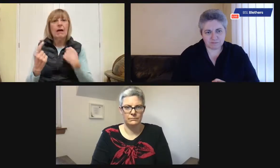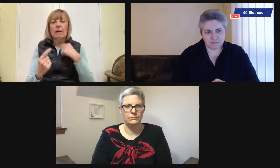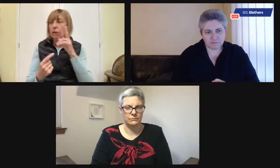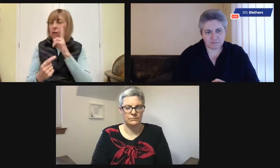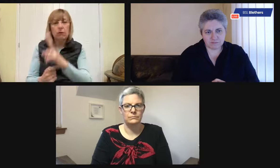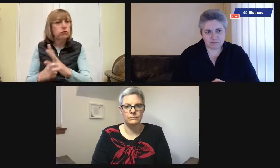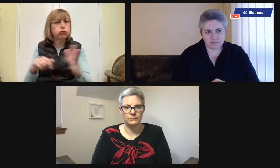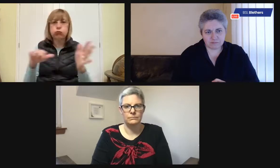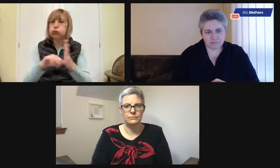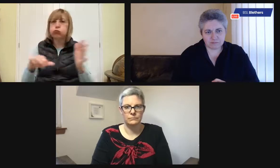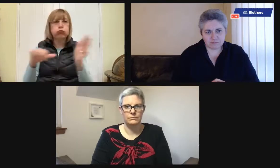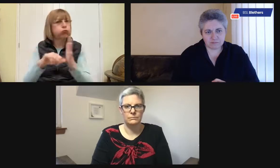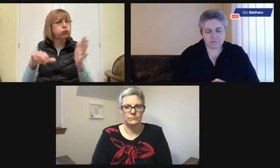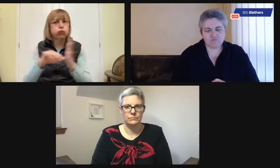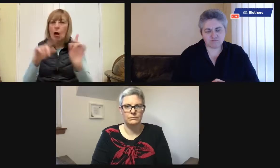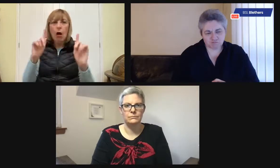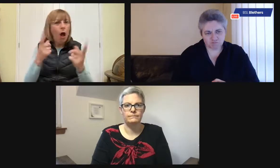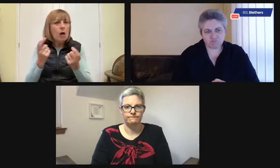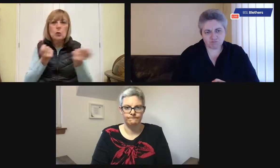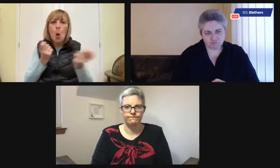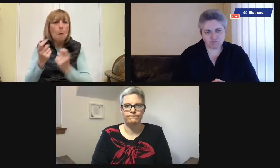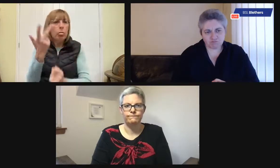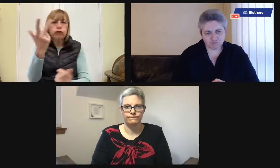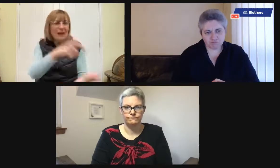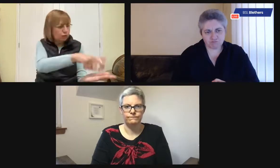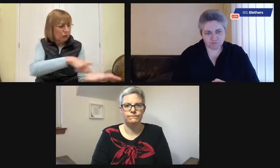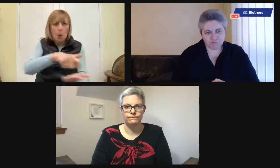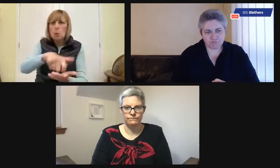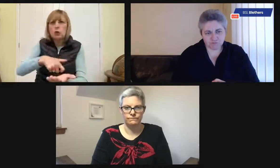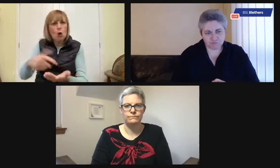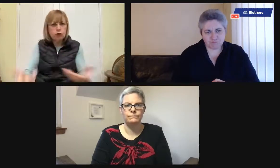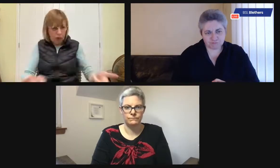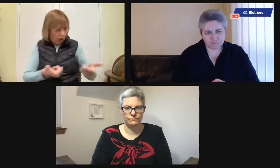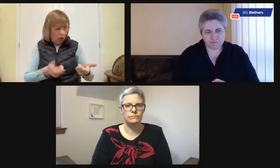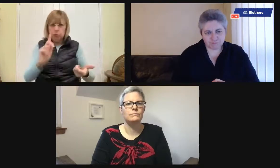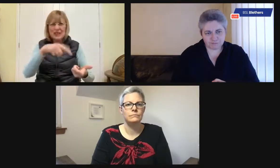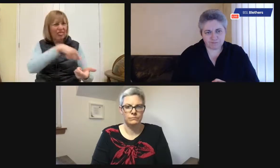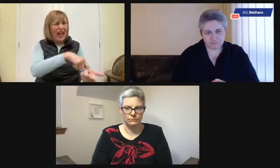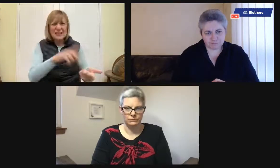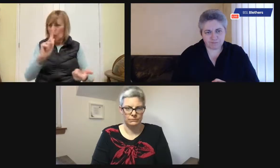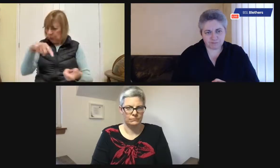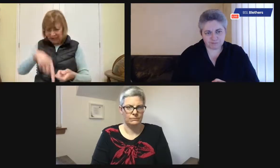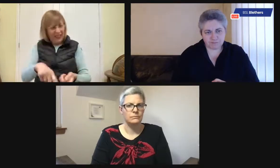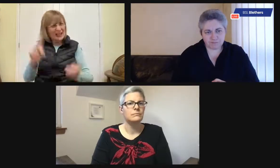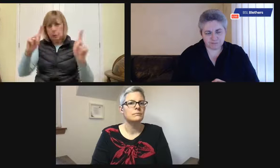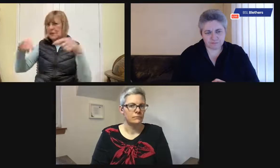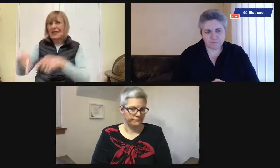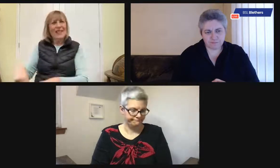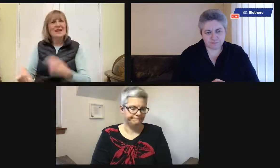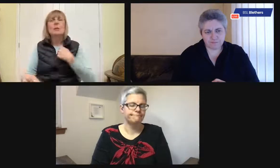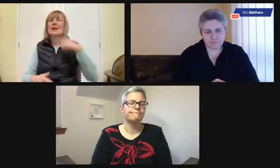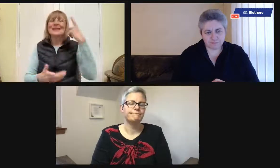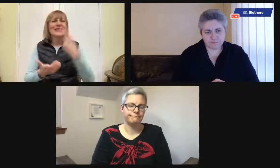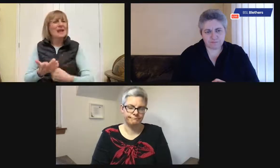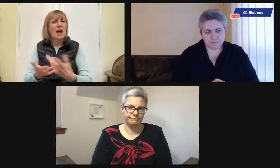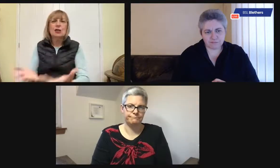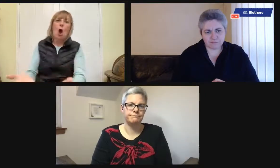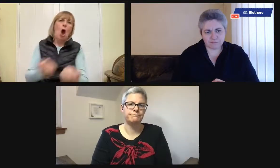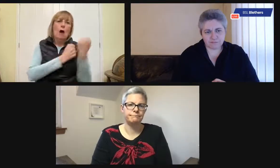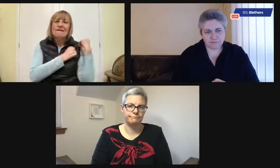his journey, his solo journey, trying to manage that on his own and navigate that on his own was very difficult. He couldn't remember